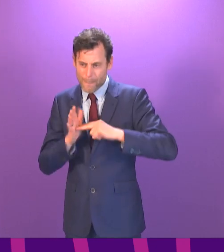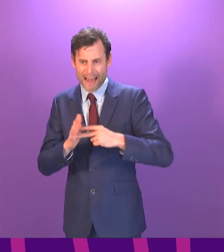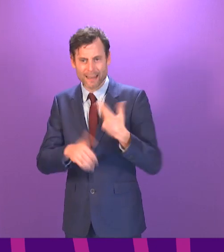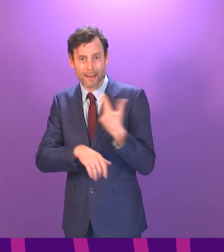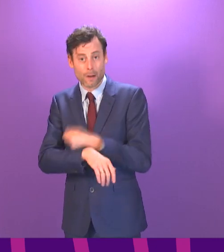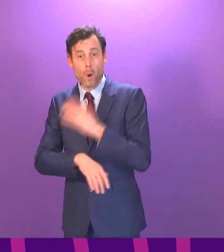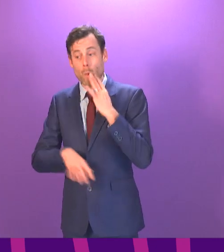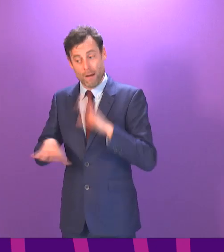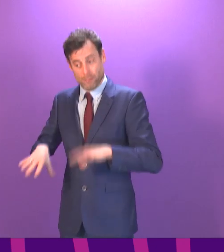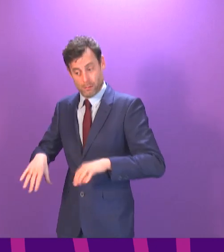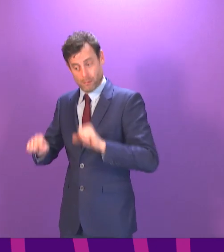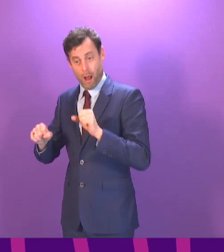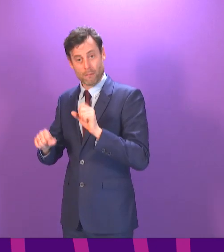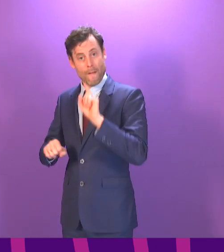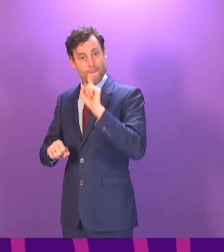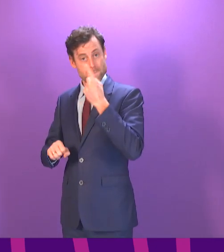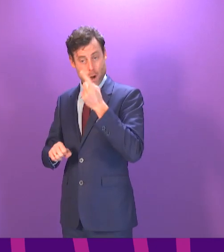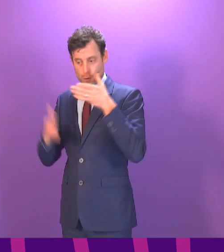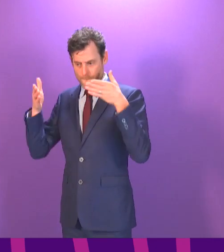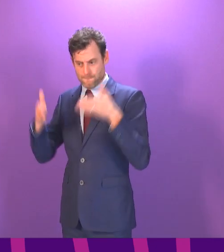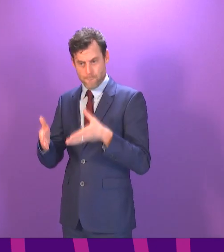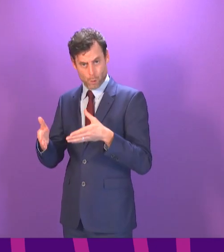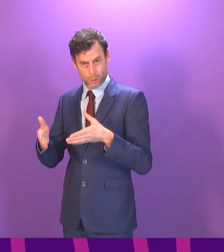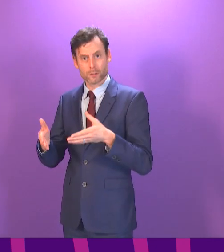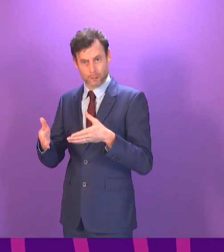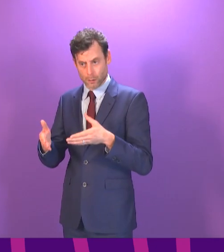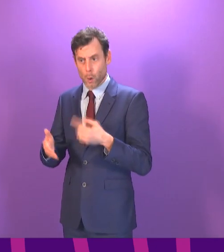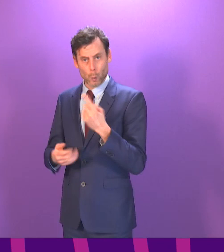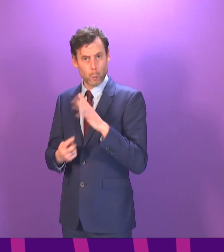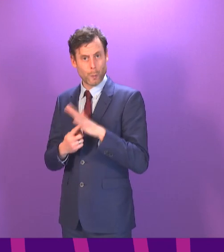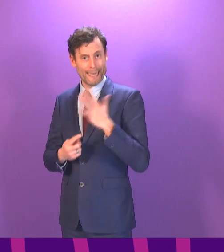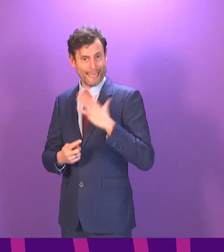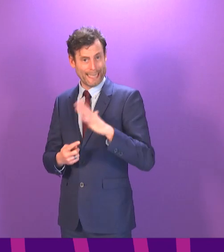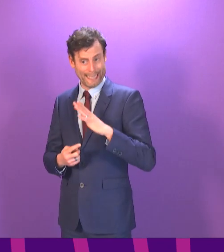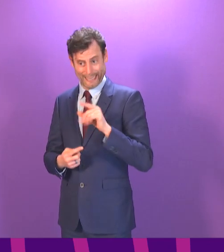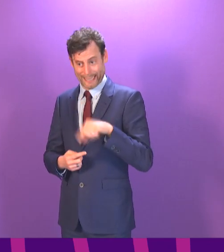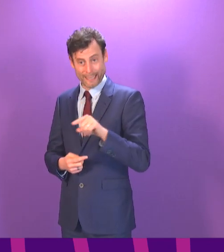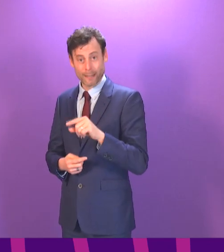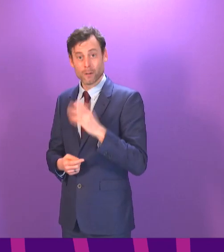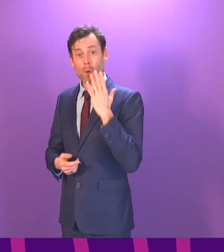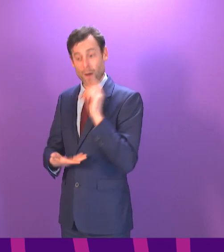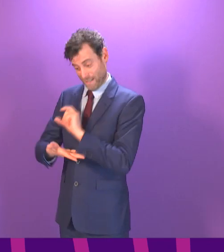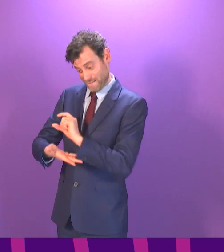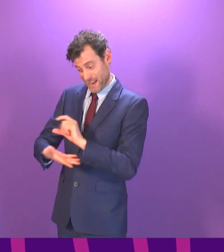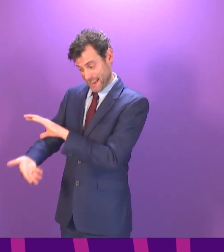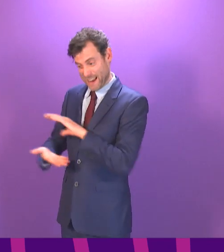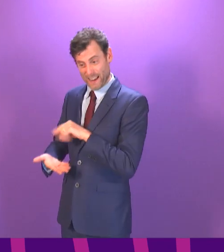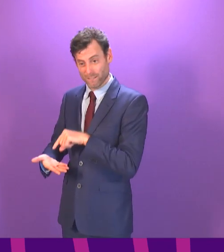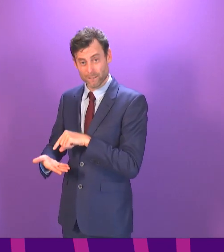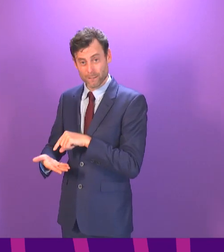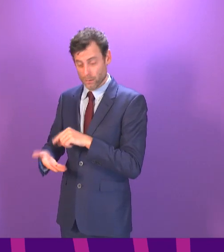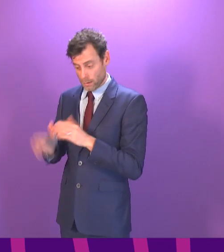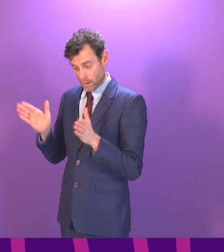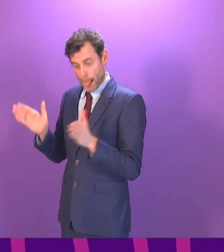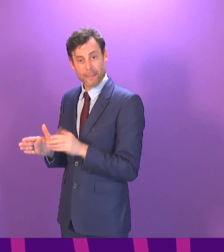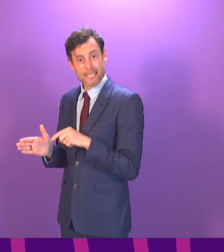of this vaccination programme we have limited supplies and therefore we have to prioritise where those supplies go first and